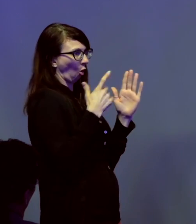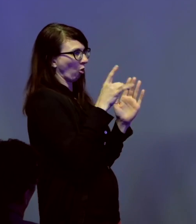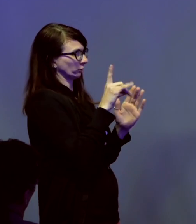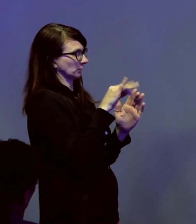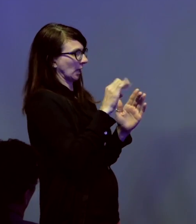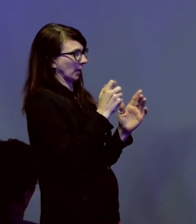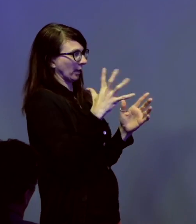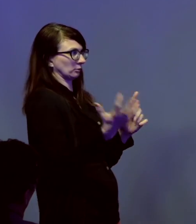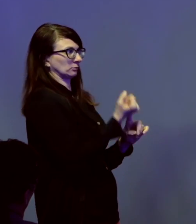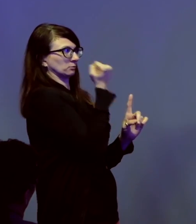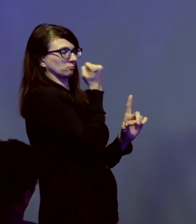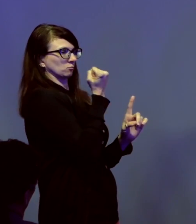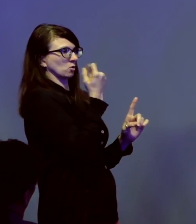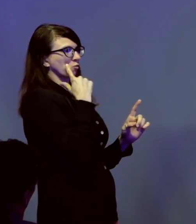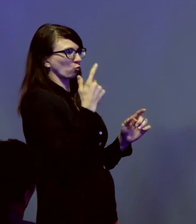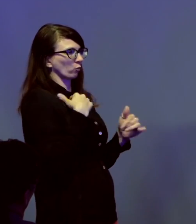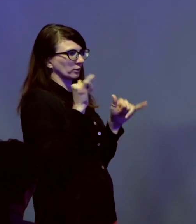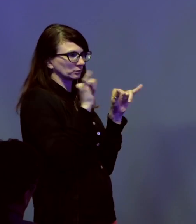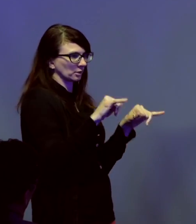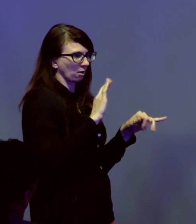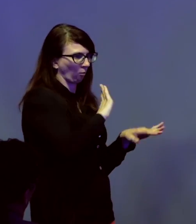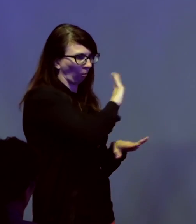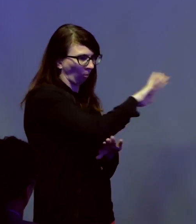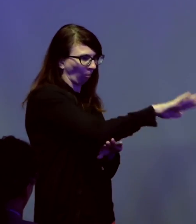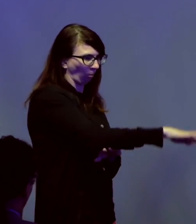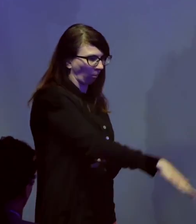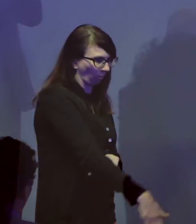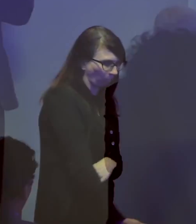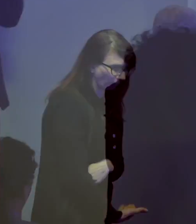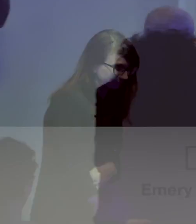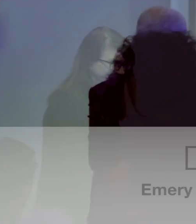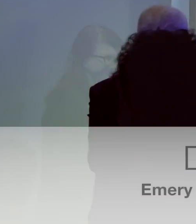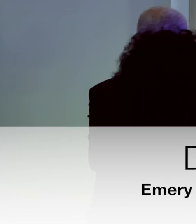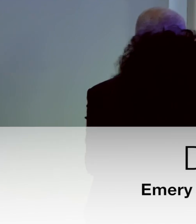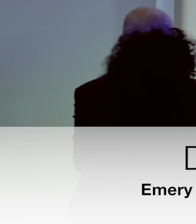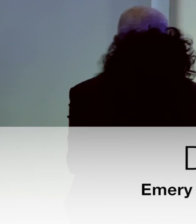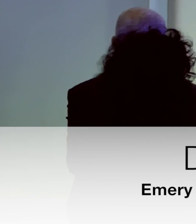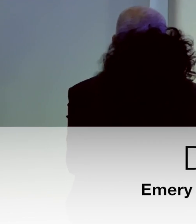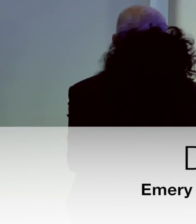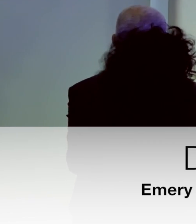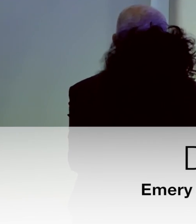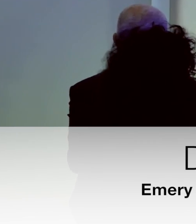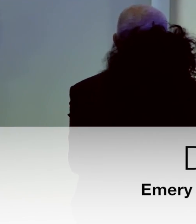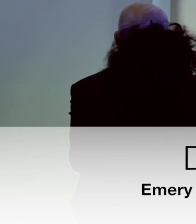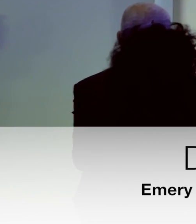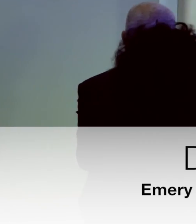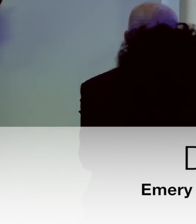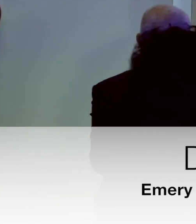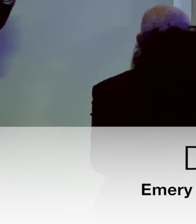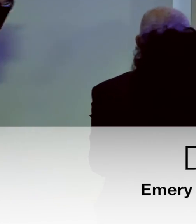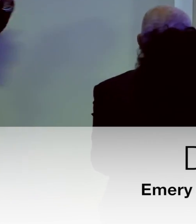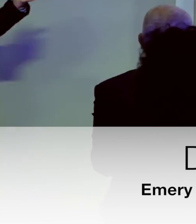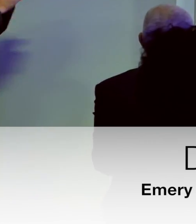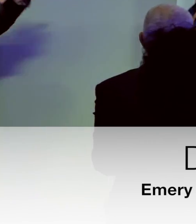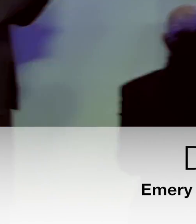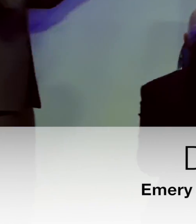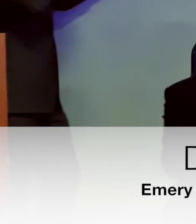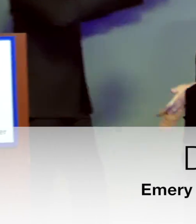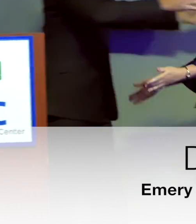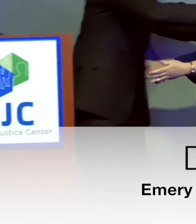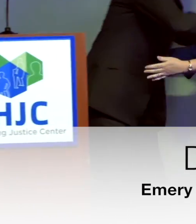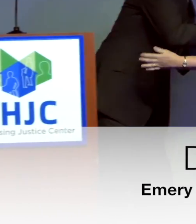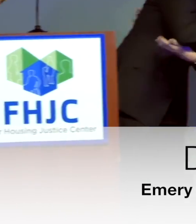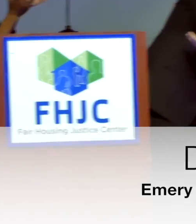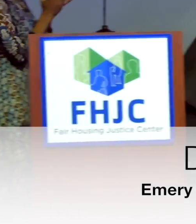fair housing, we would be here all evening. In honor of your years of service to the Fair Housing Justice